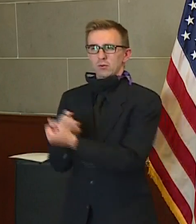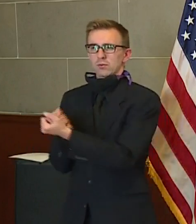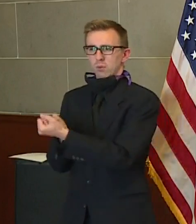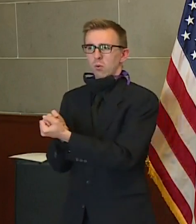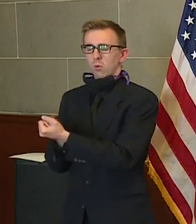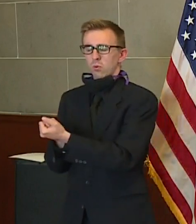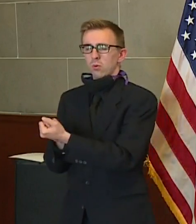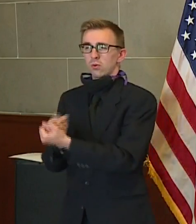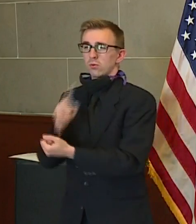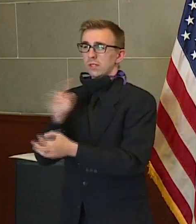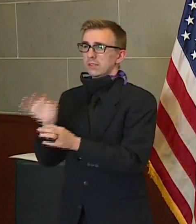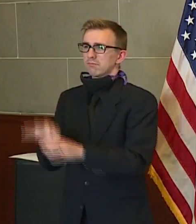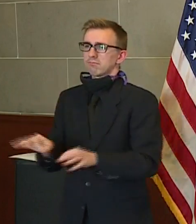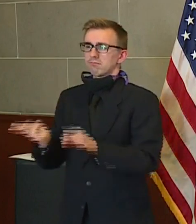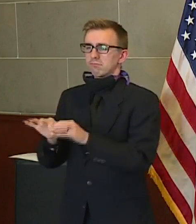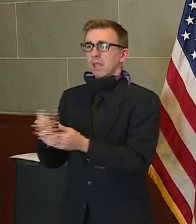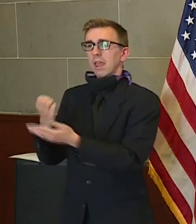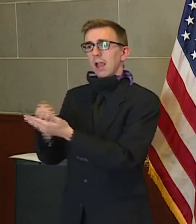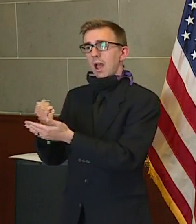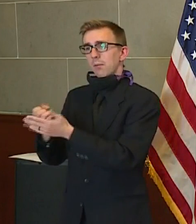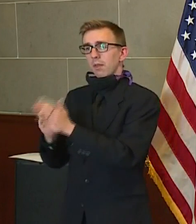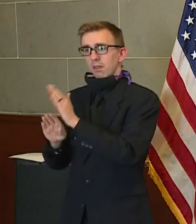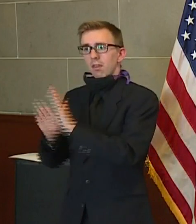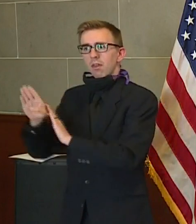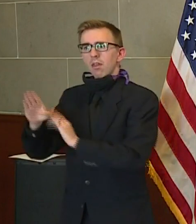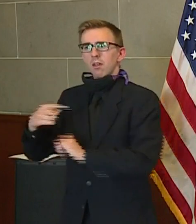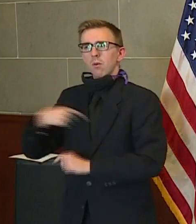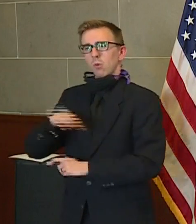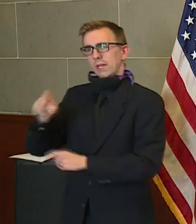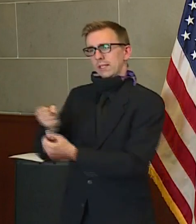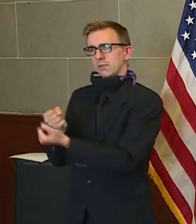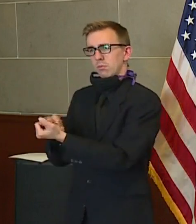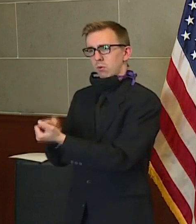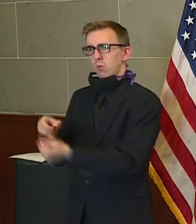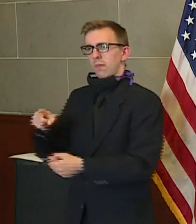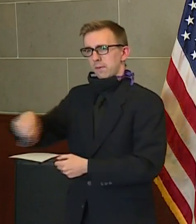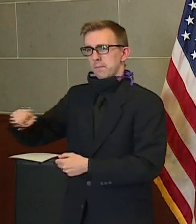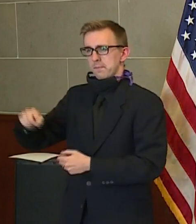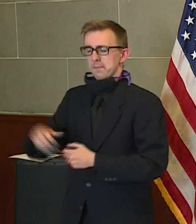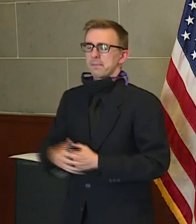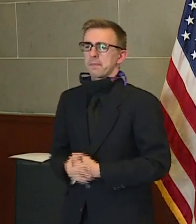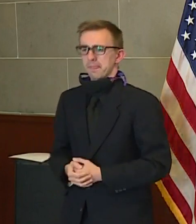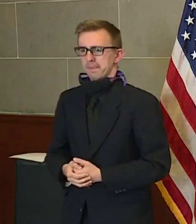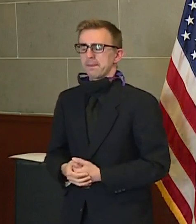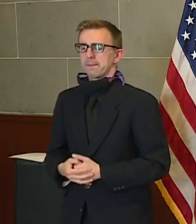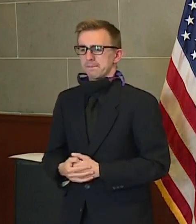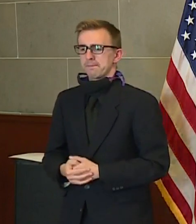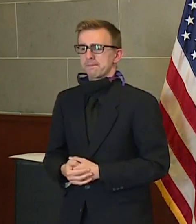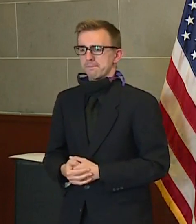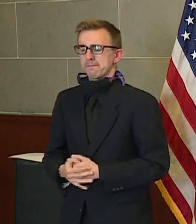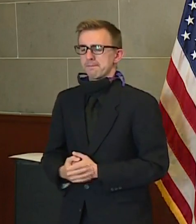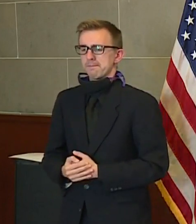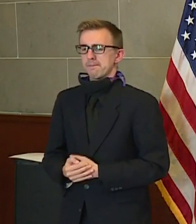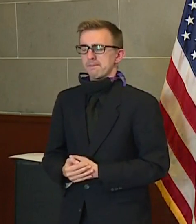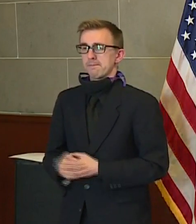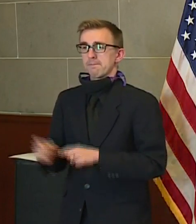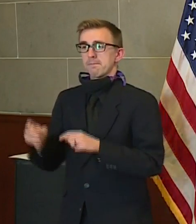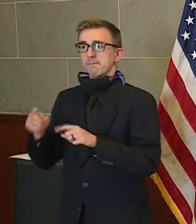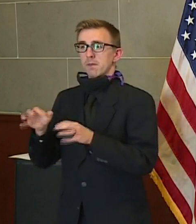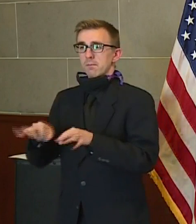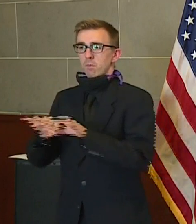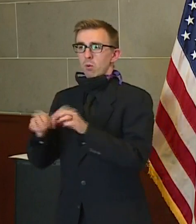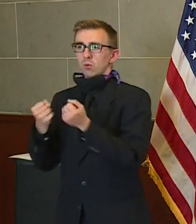It is critical to get our economy going. And it is so important for us to support one another in this state.